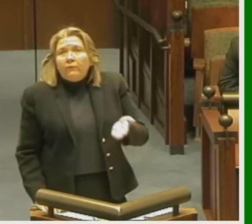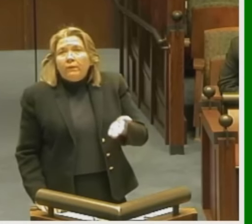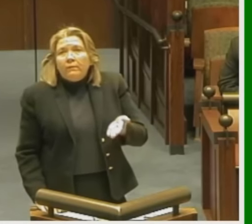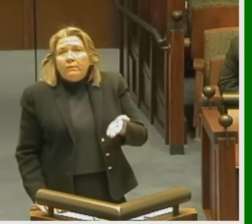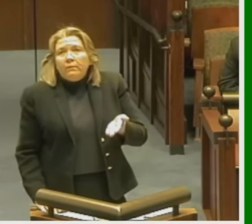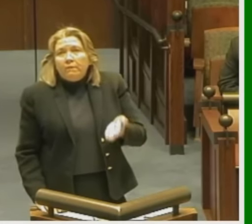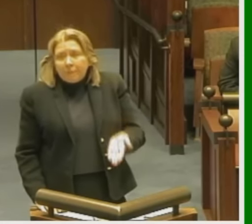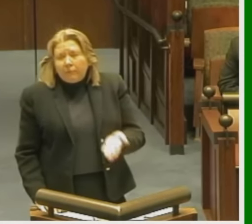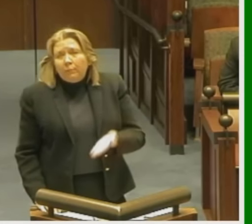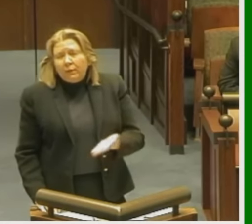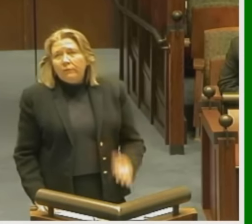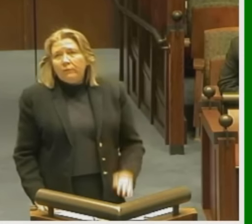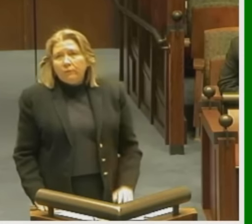that affect pensions.